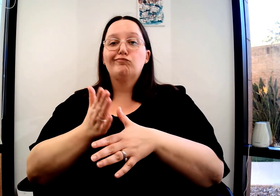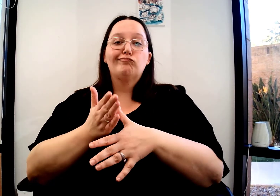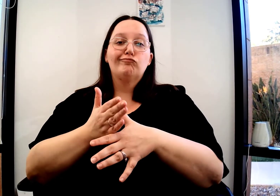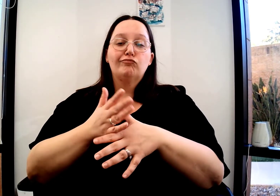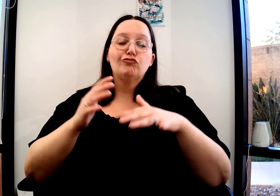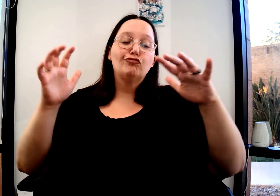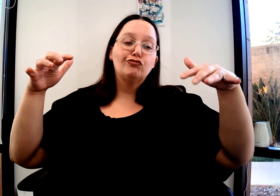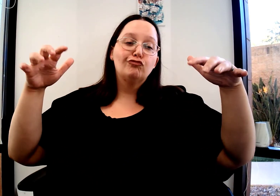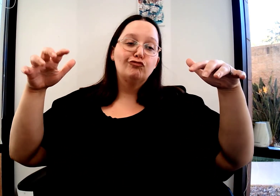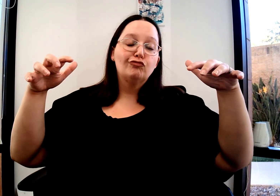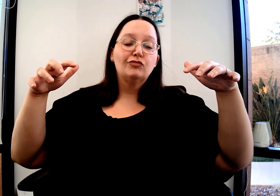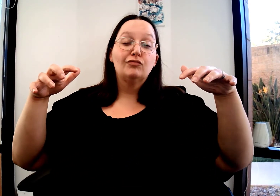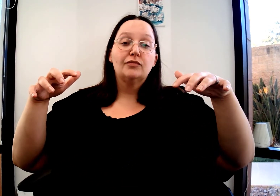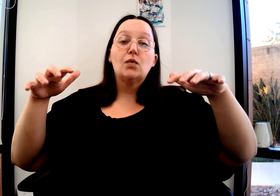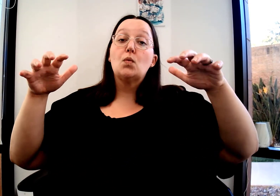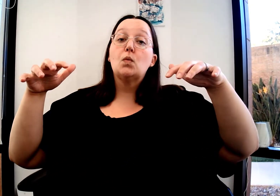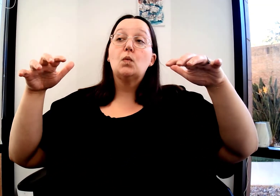Puckered lips mean it's average rain.